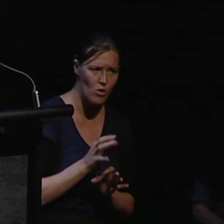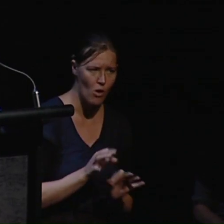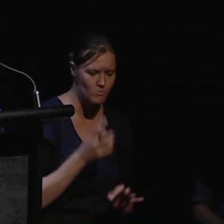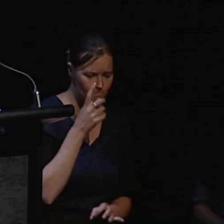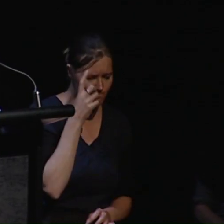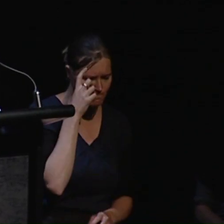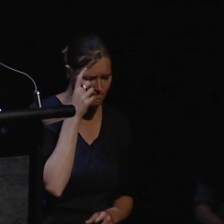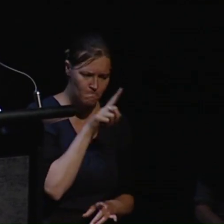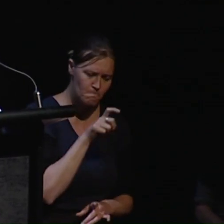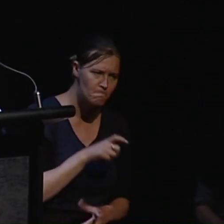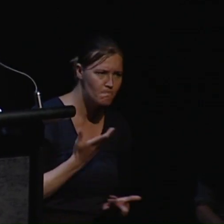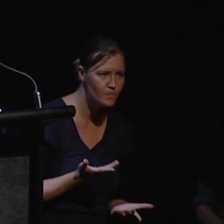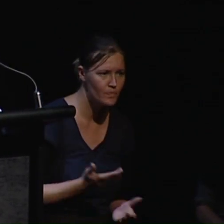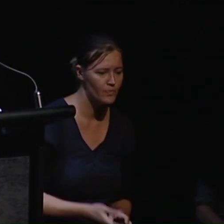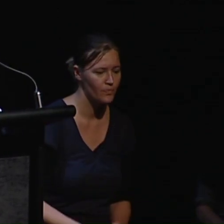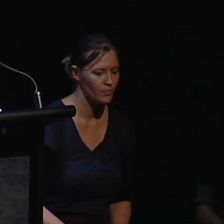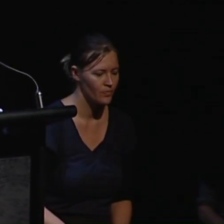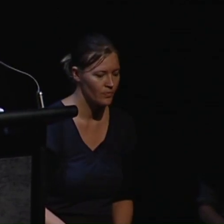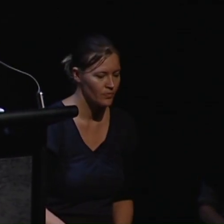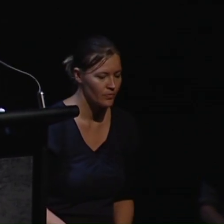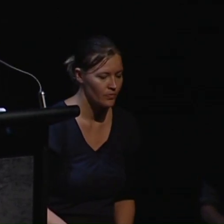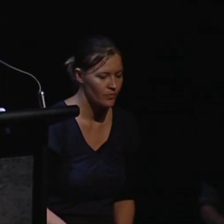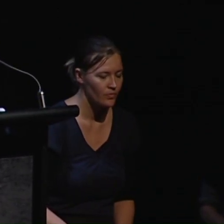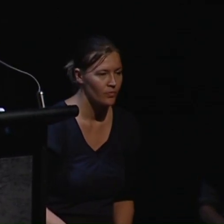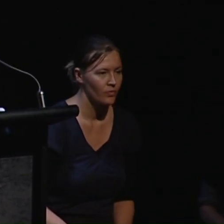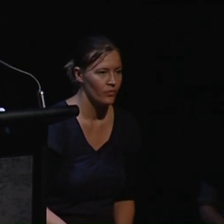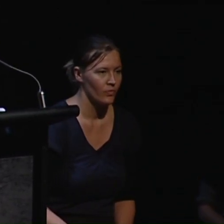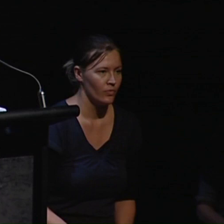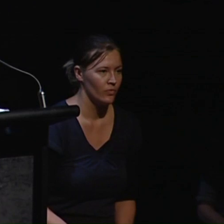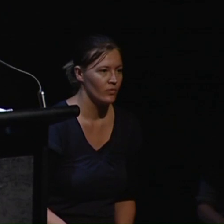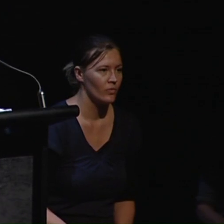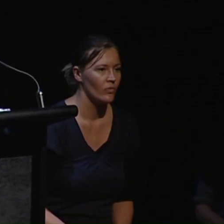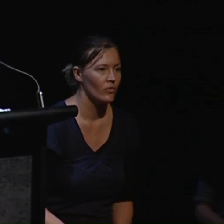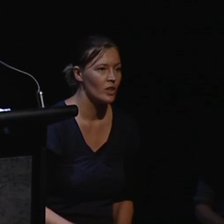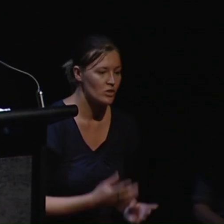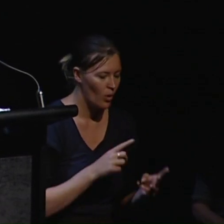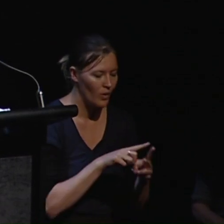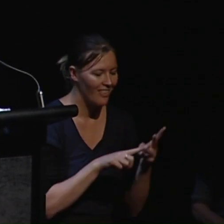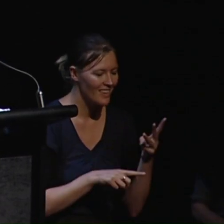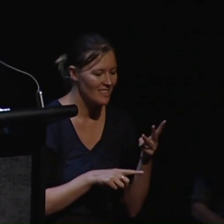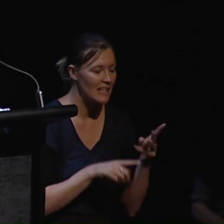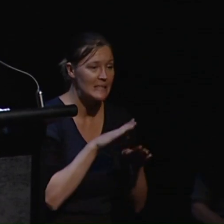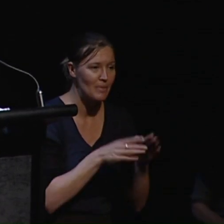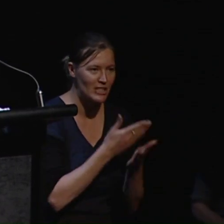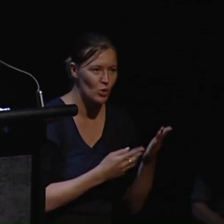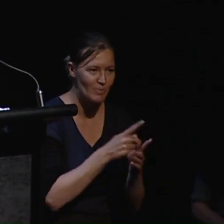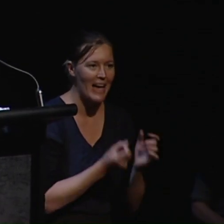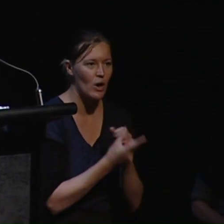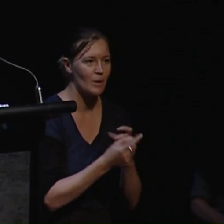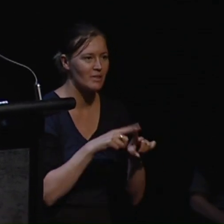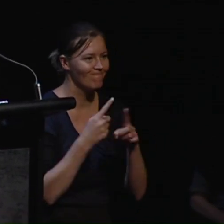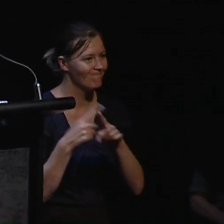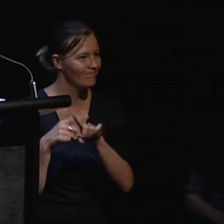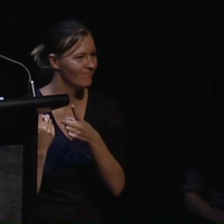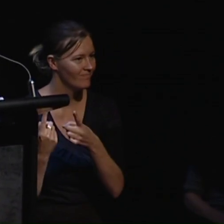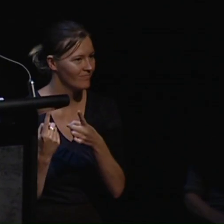by herself. So what has led to the outcomes of these stories being different? The brief scenarios all tell of